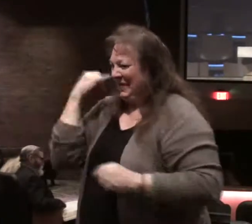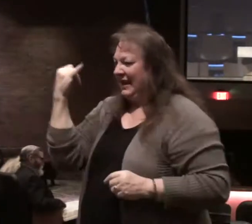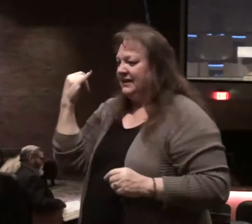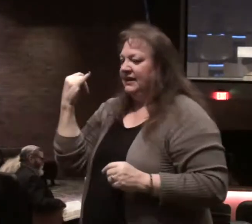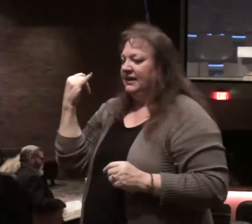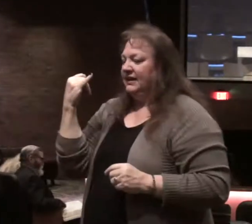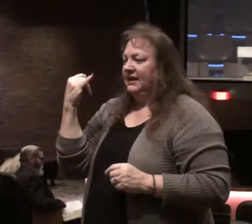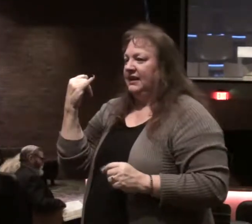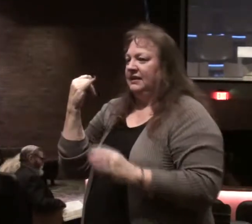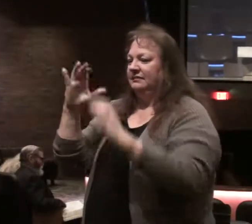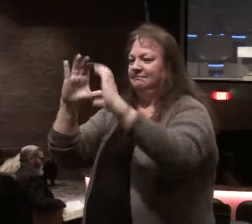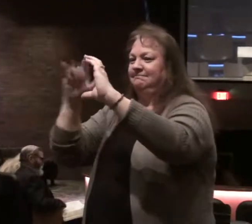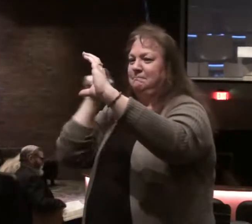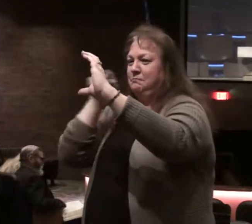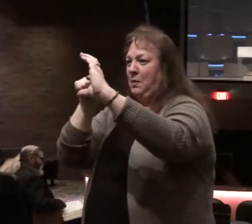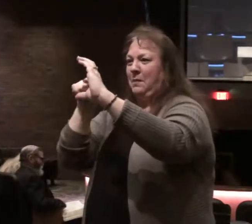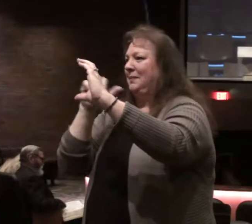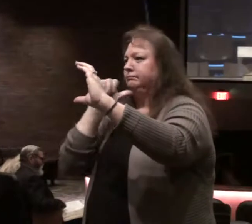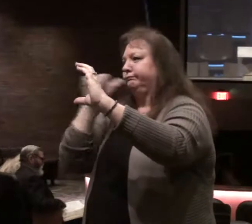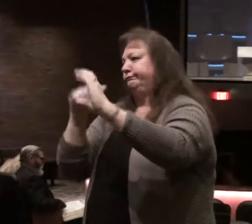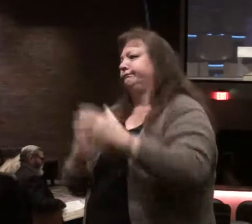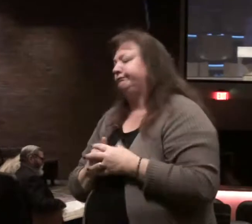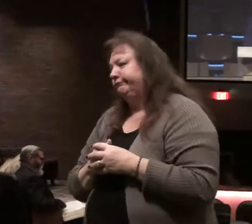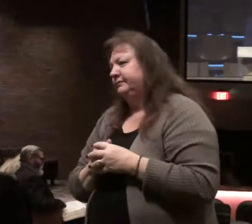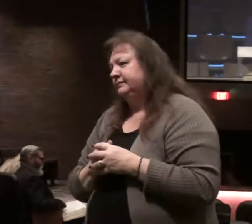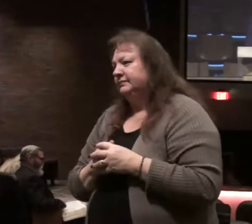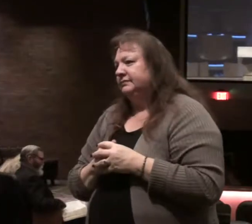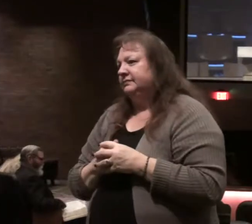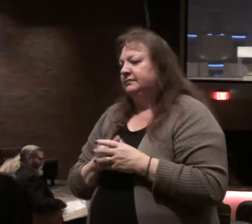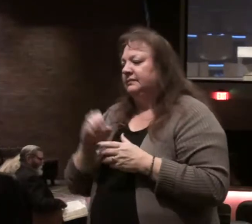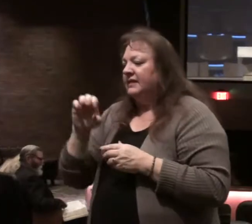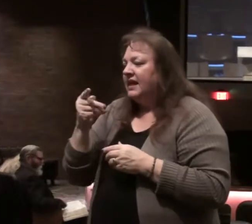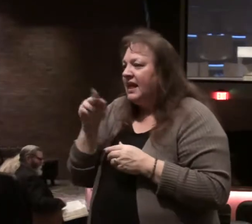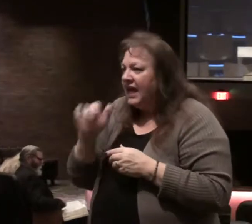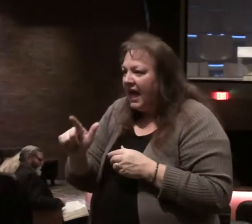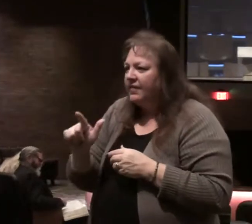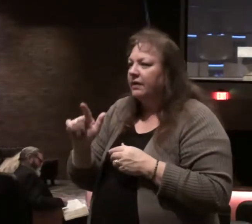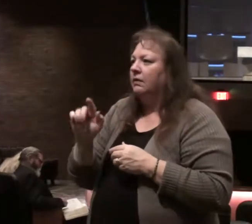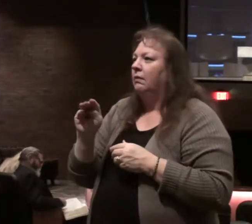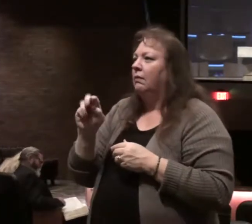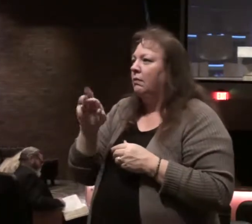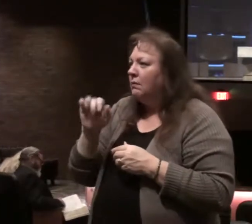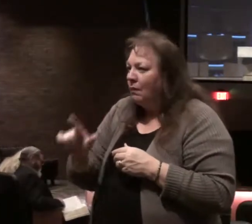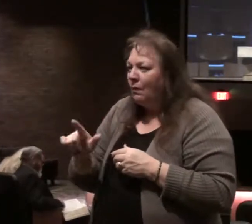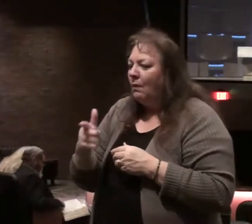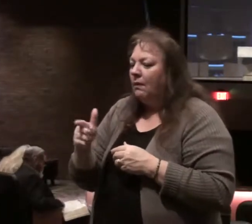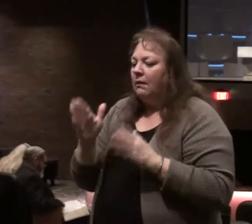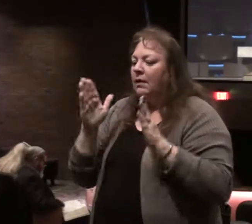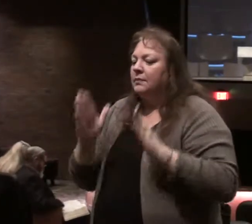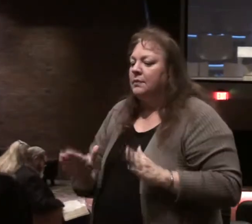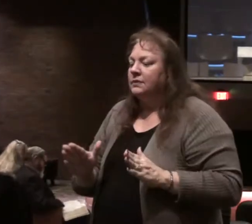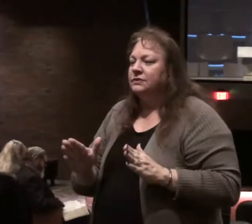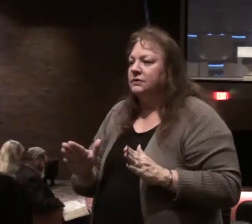someone not hitting their target. But in an ethical and a moral or religious sense, it refers to one who doesn't measure up